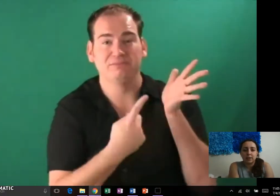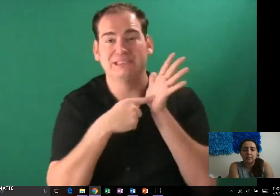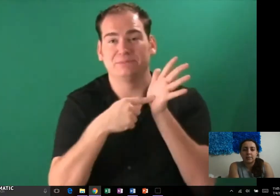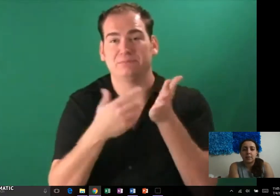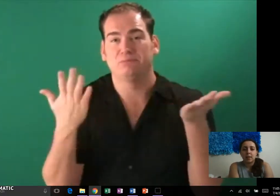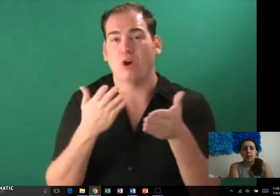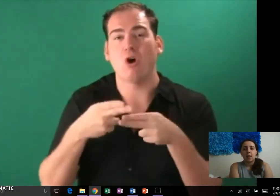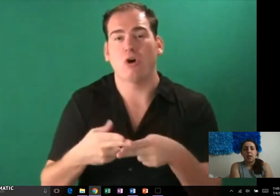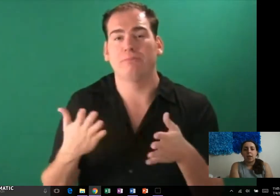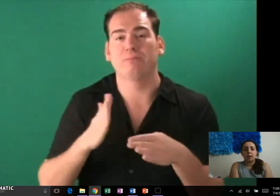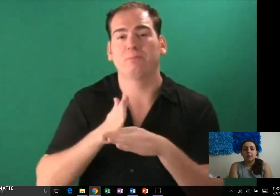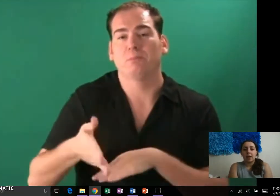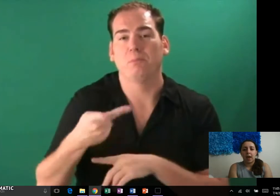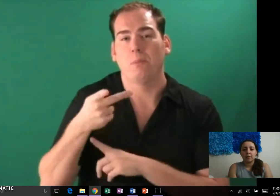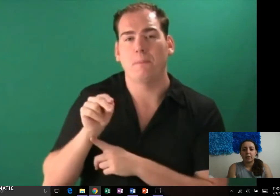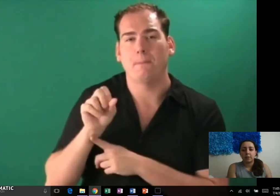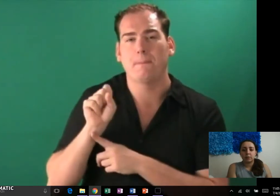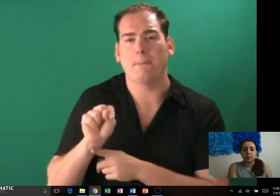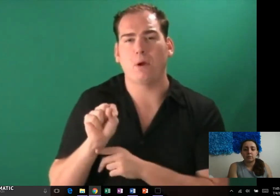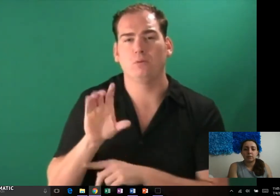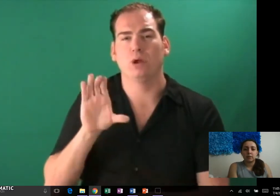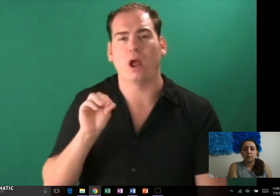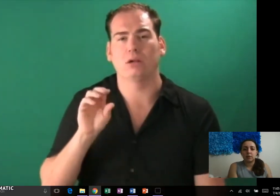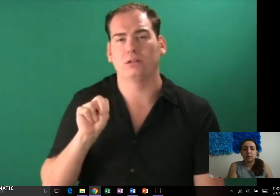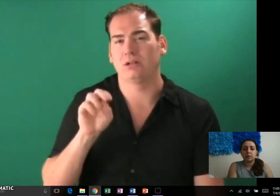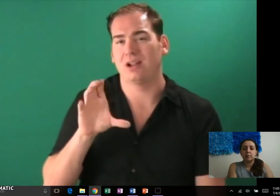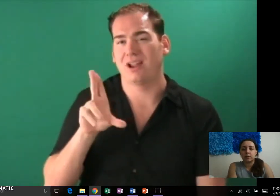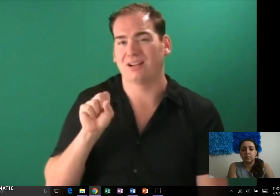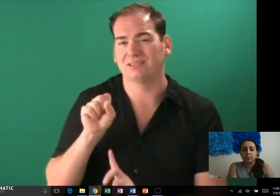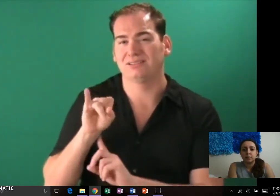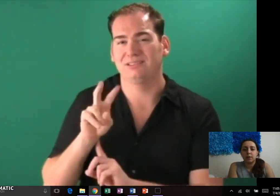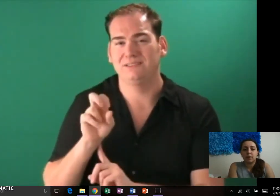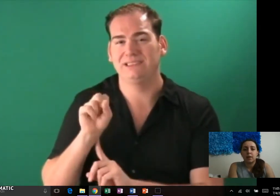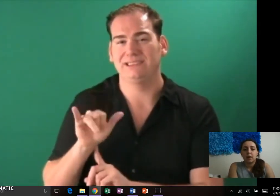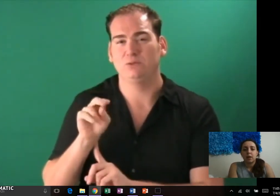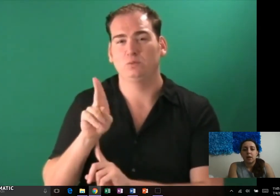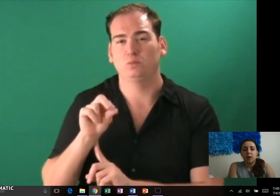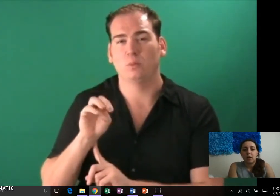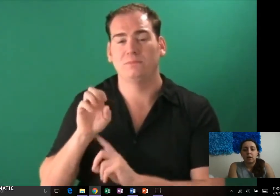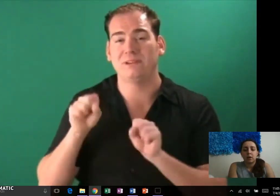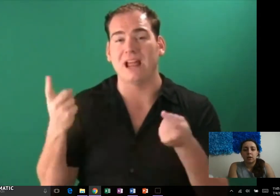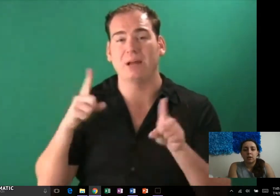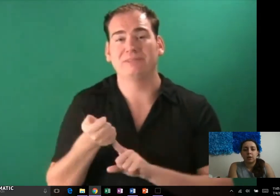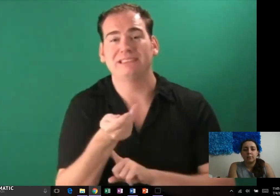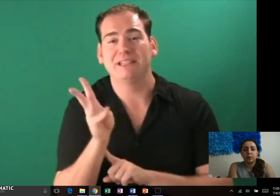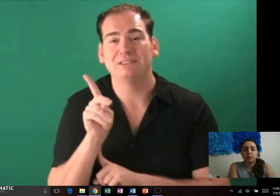and having those symptoms are called post